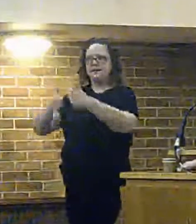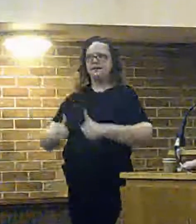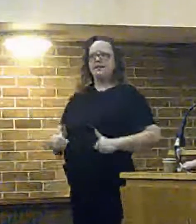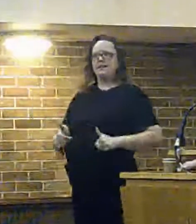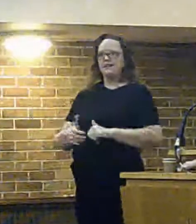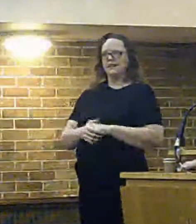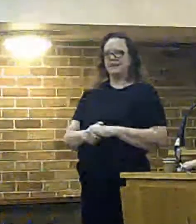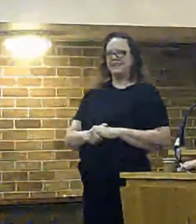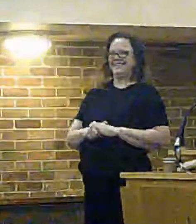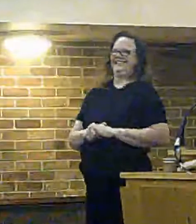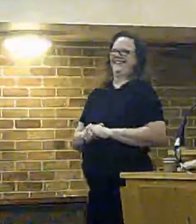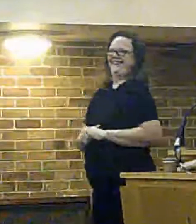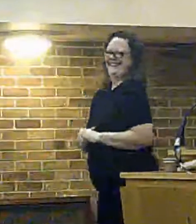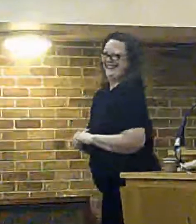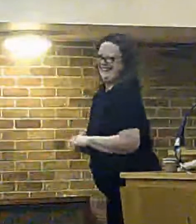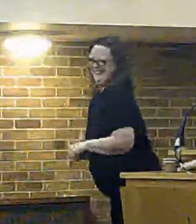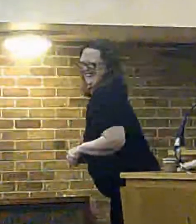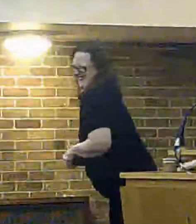OK.